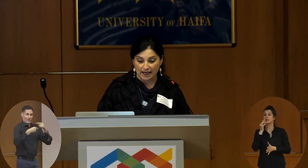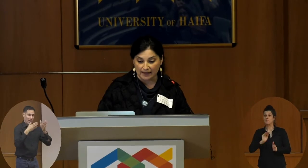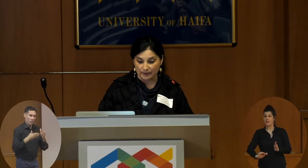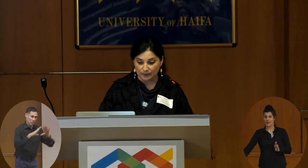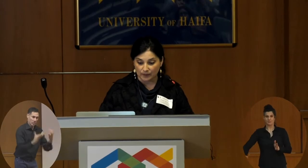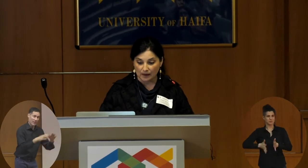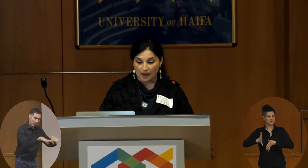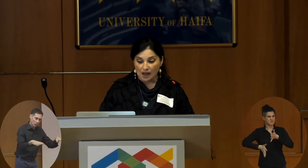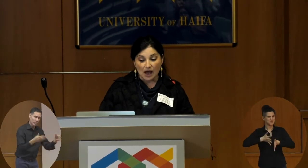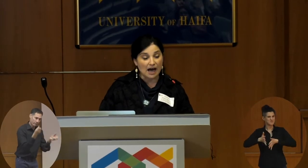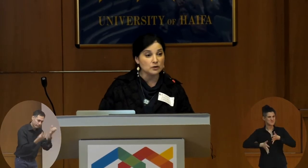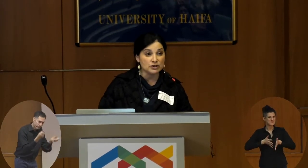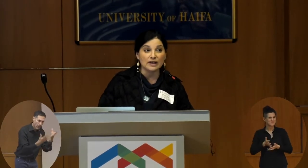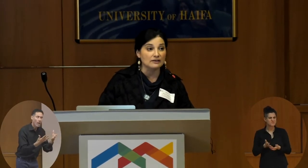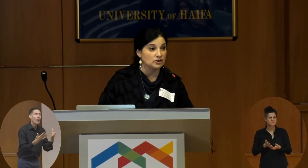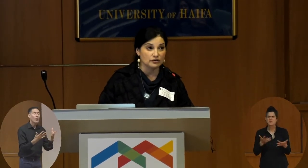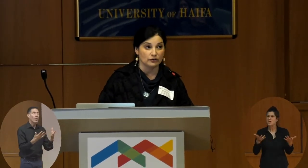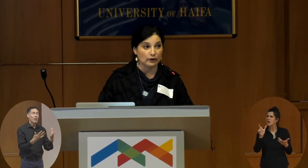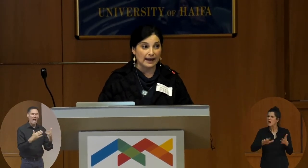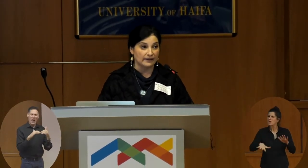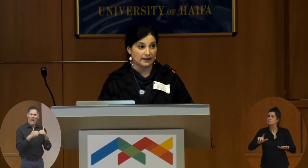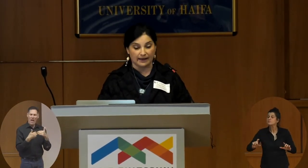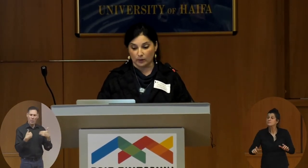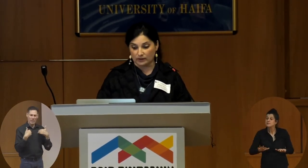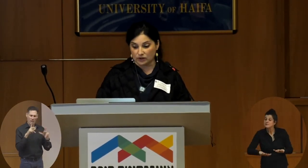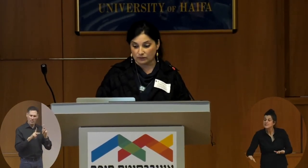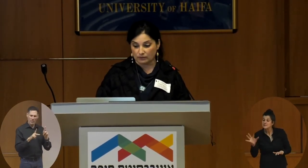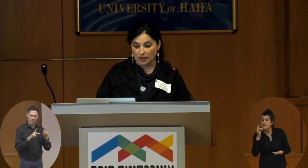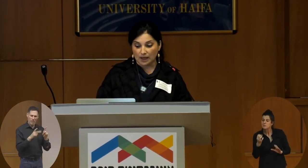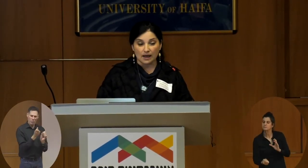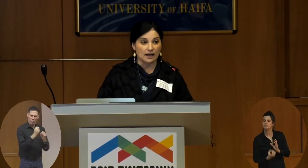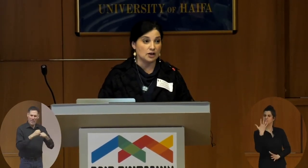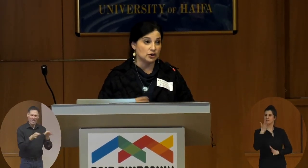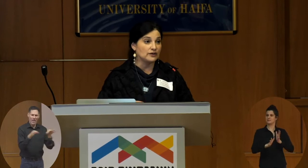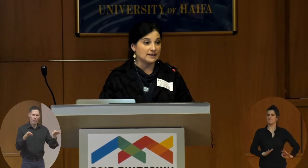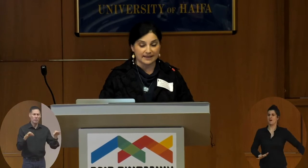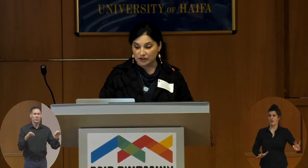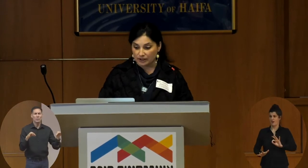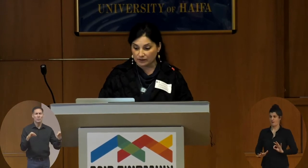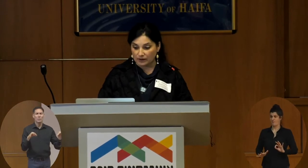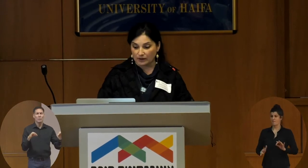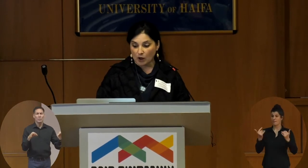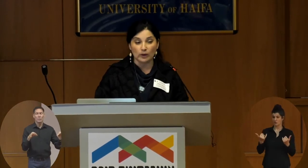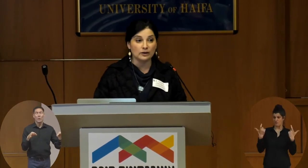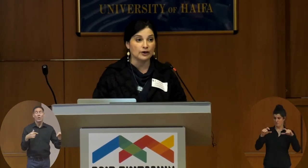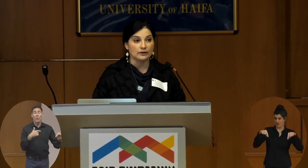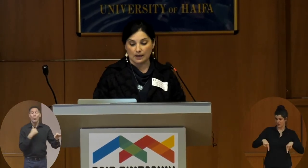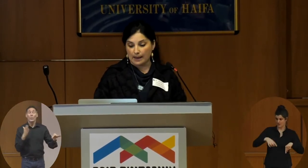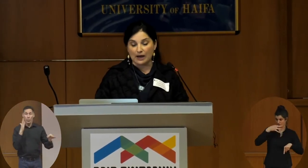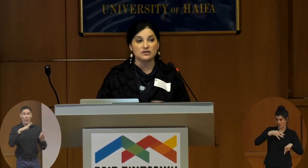sign how do young children create the language during this session we'll learn about